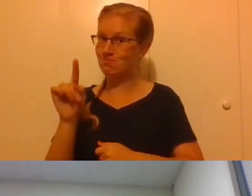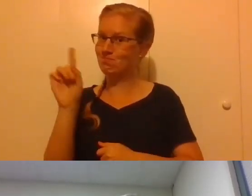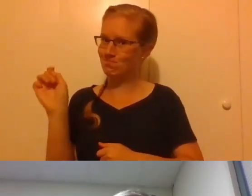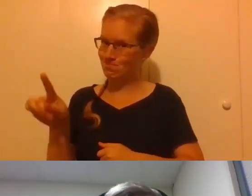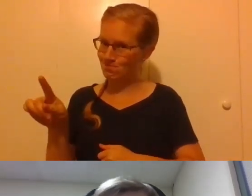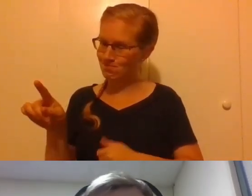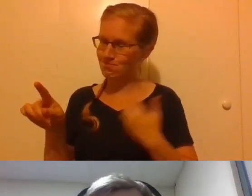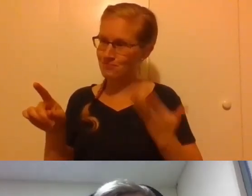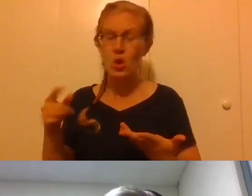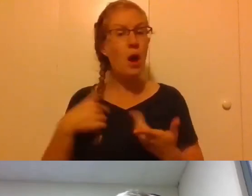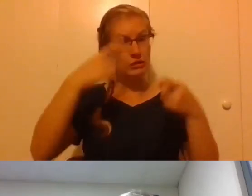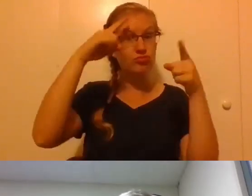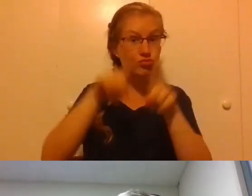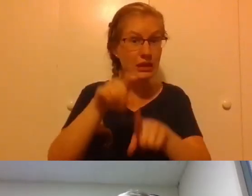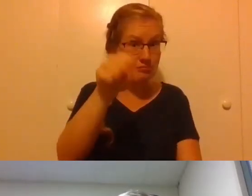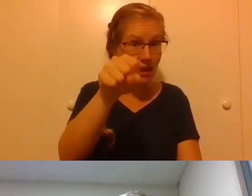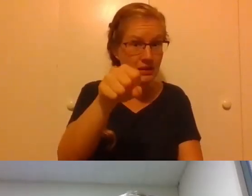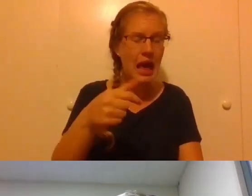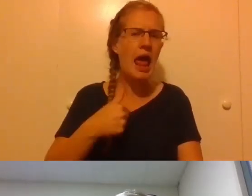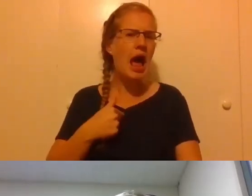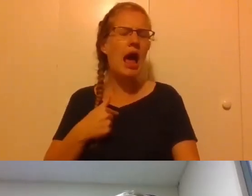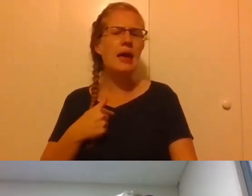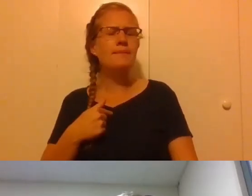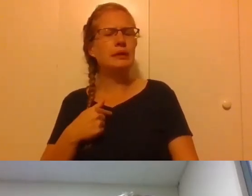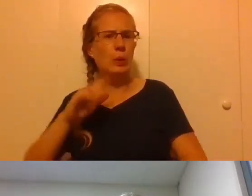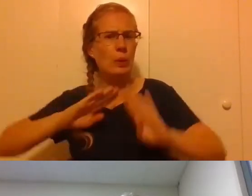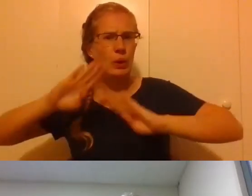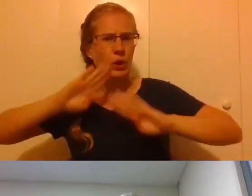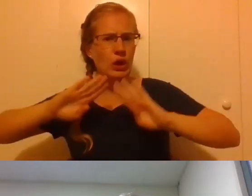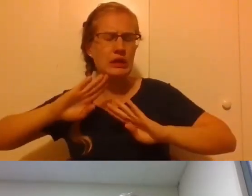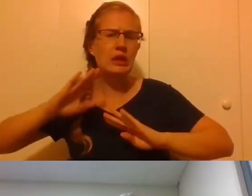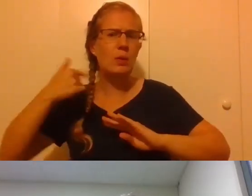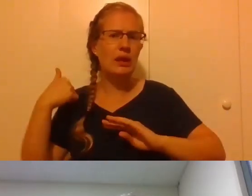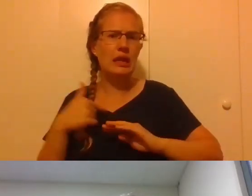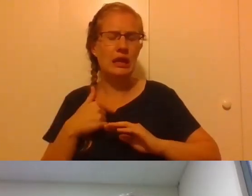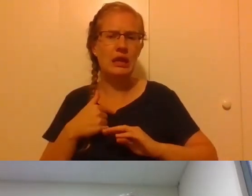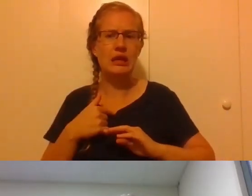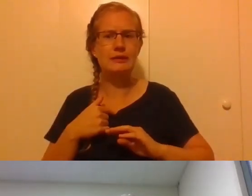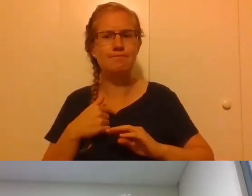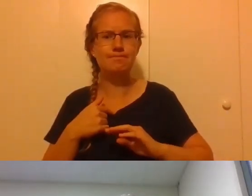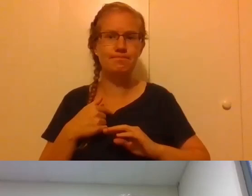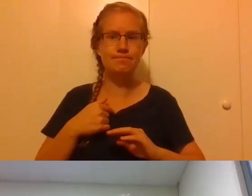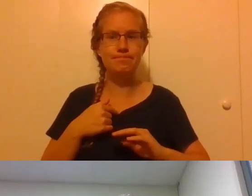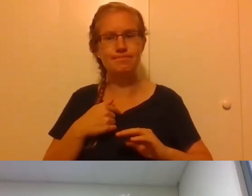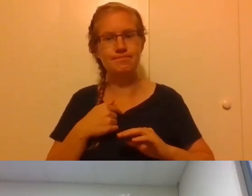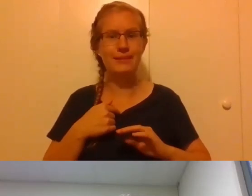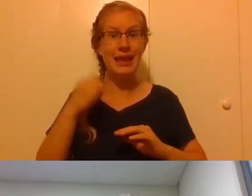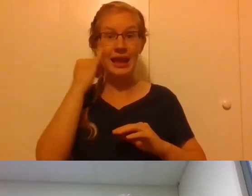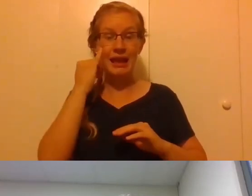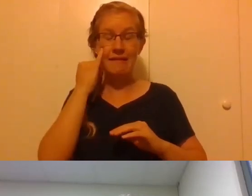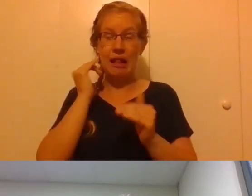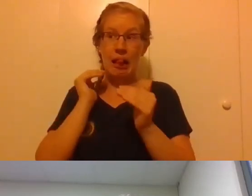And so I would agree with you, and I would worry that we would end up being, if